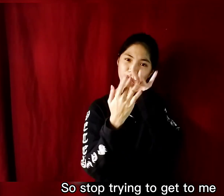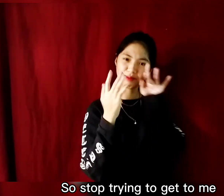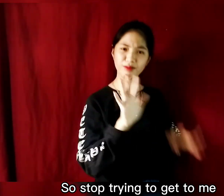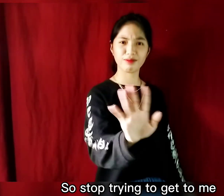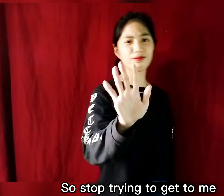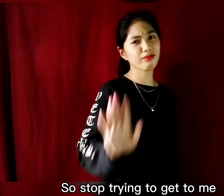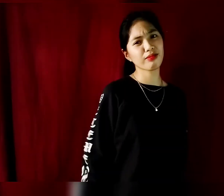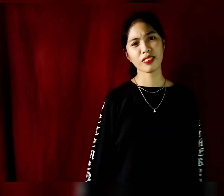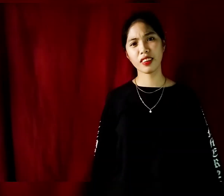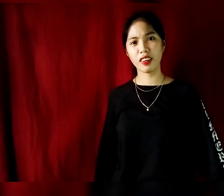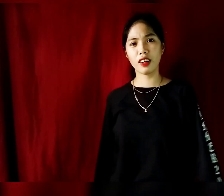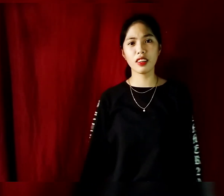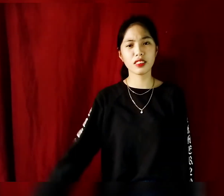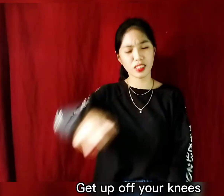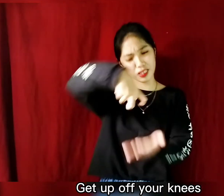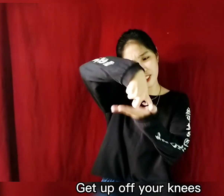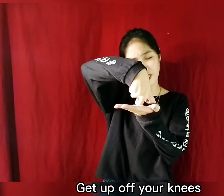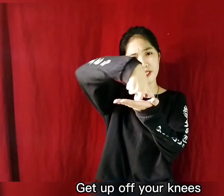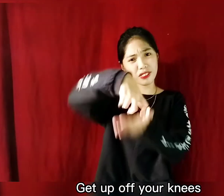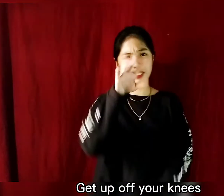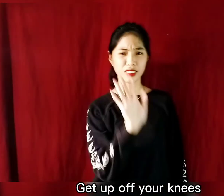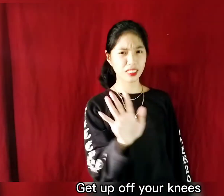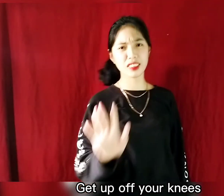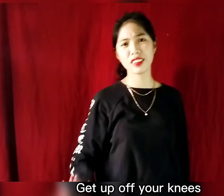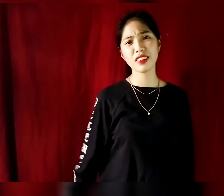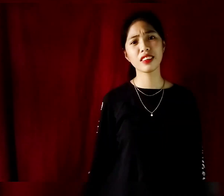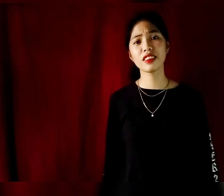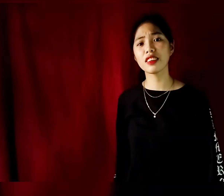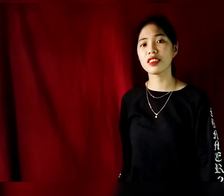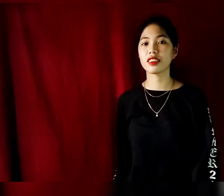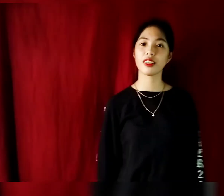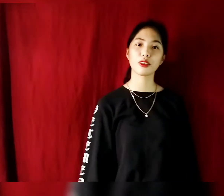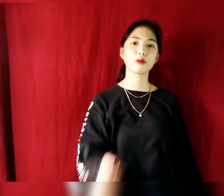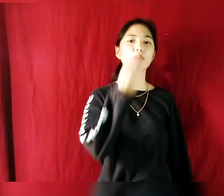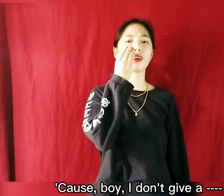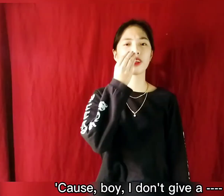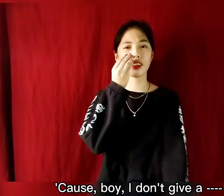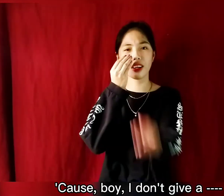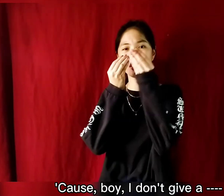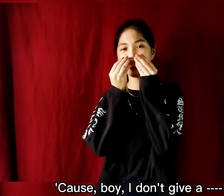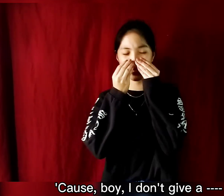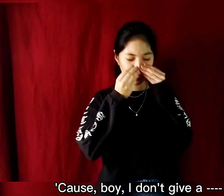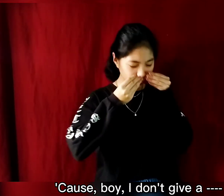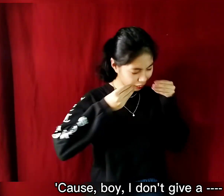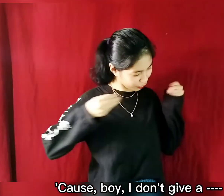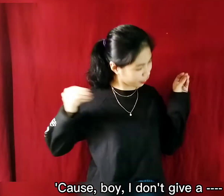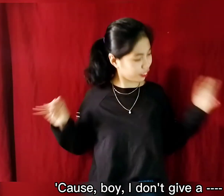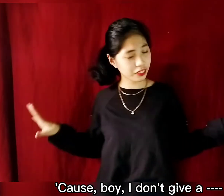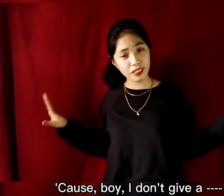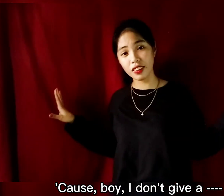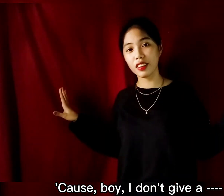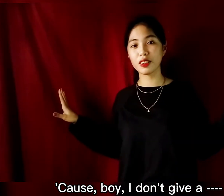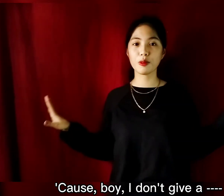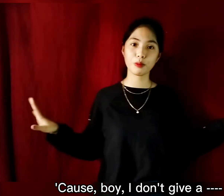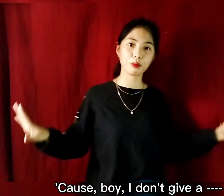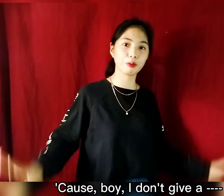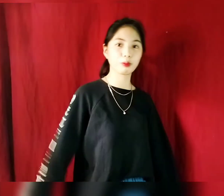me Get up on your knees Boy, I'm just don't give up Oh,